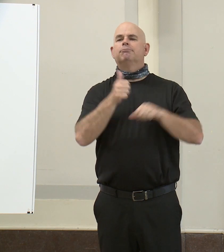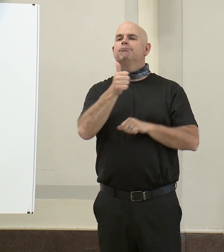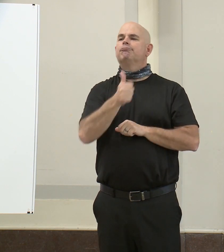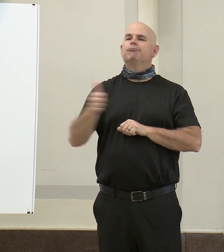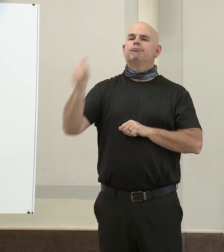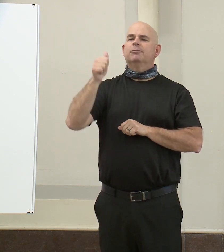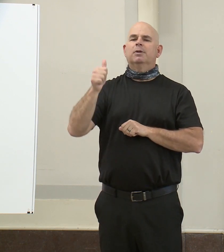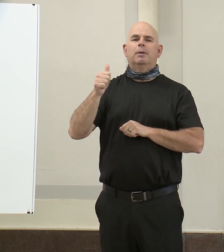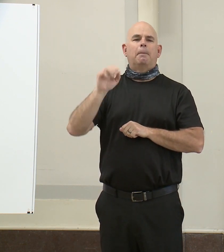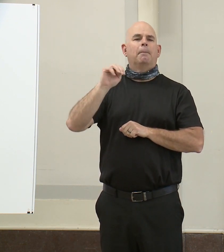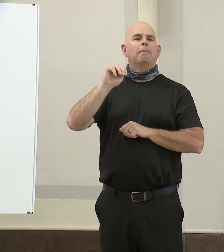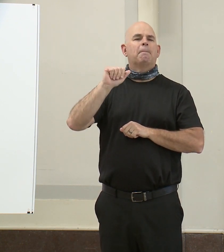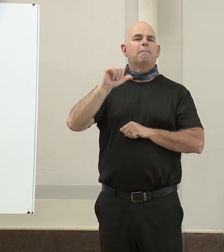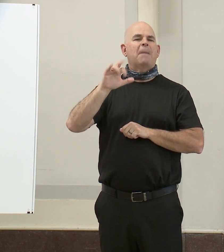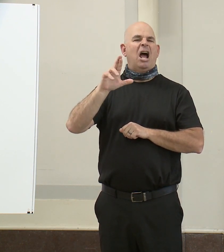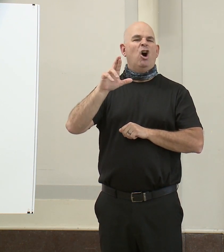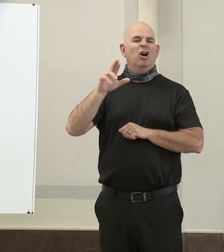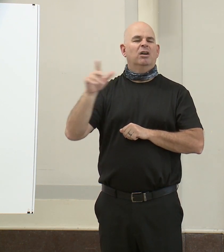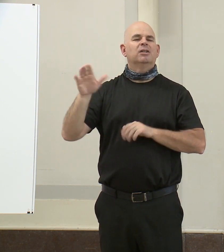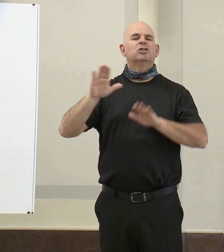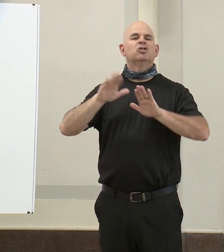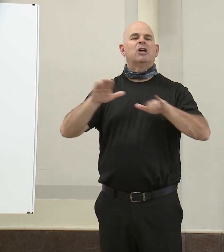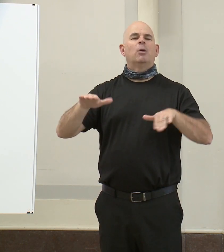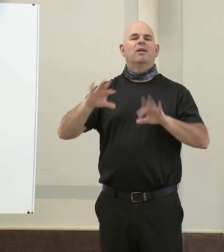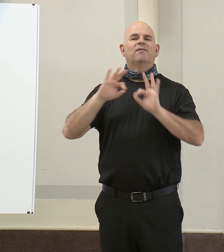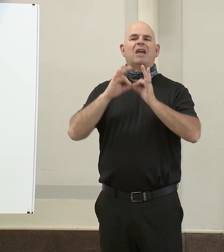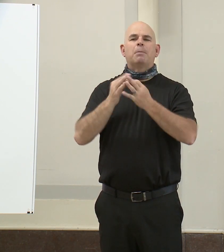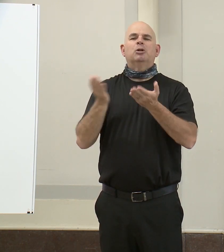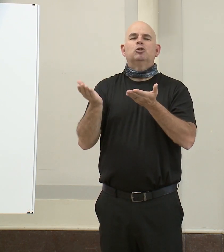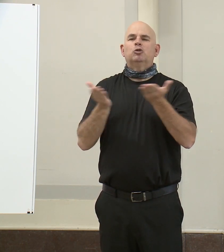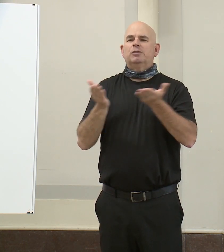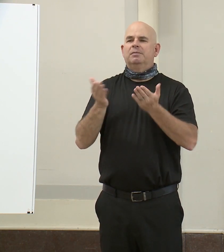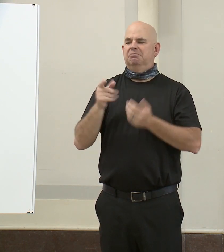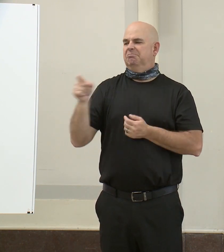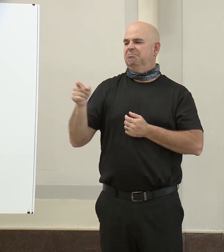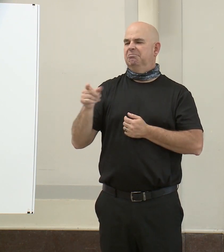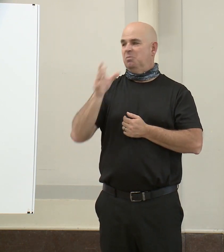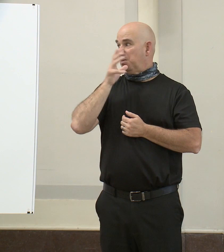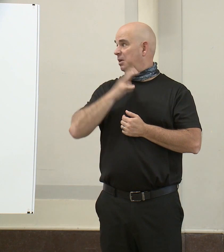who is responsible for leading and coordinating the city's emerging food response.